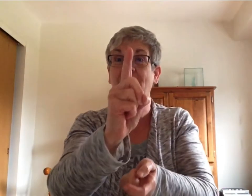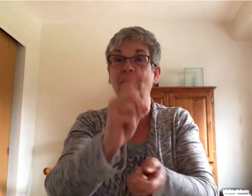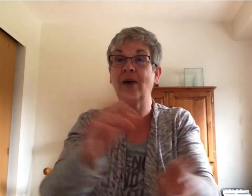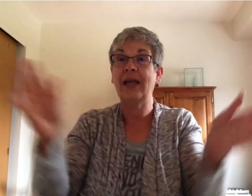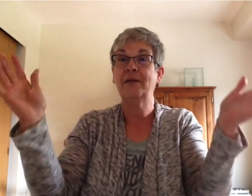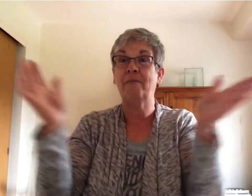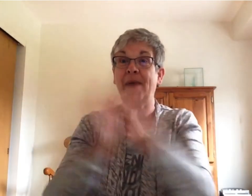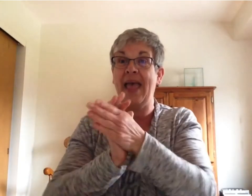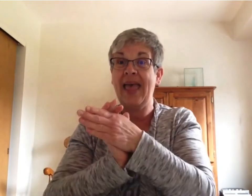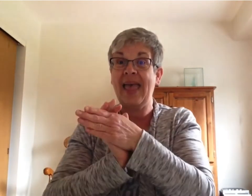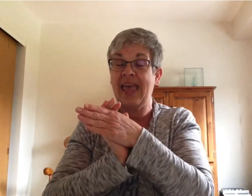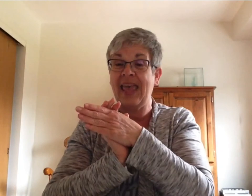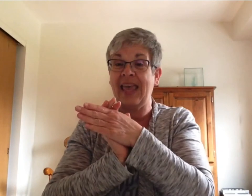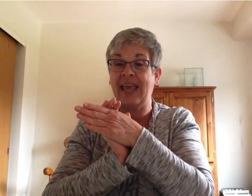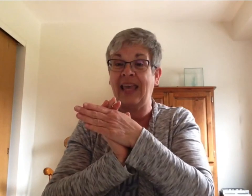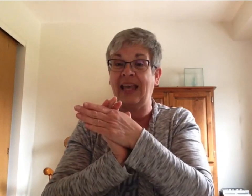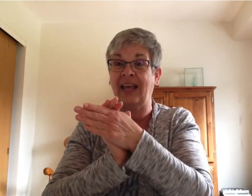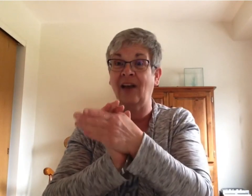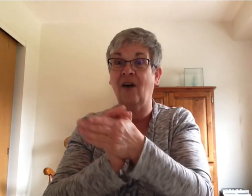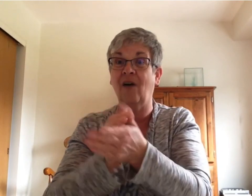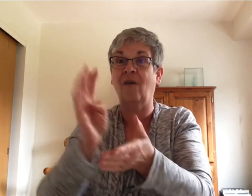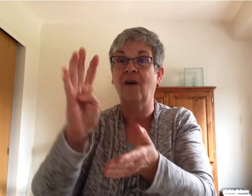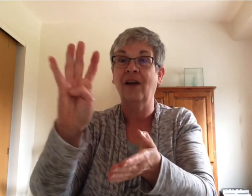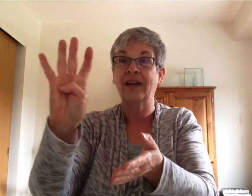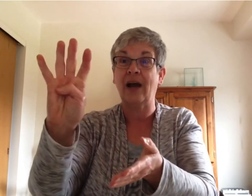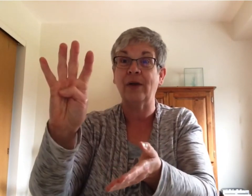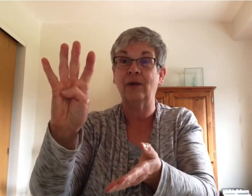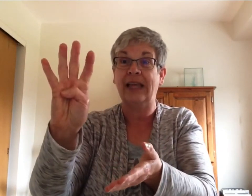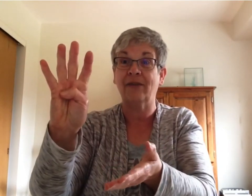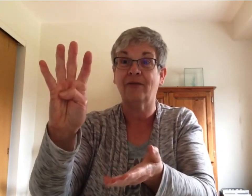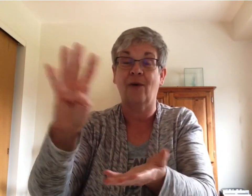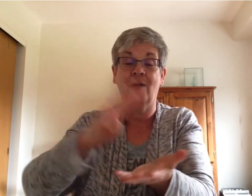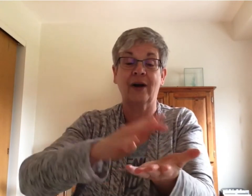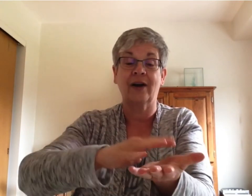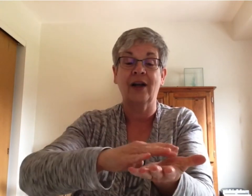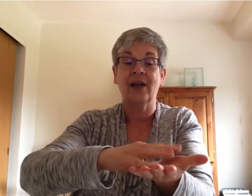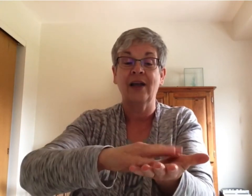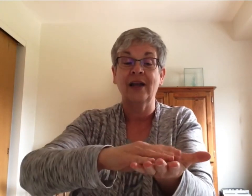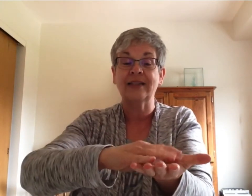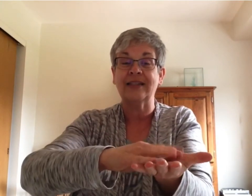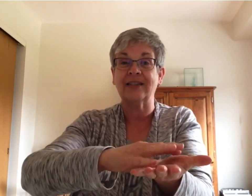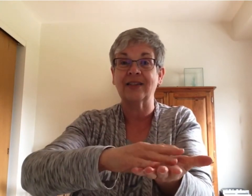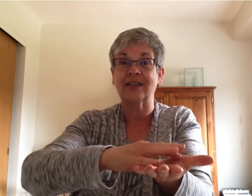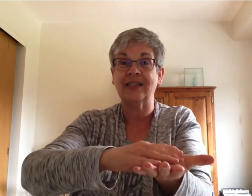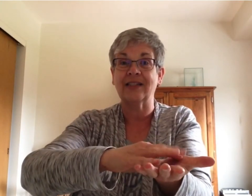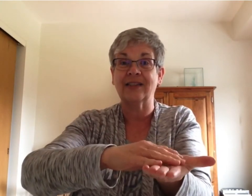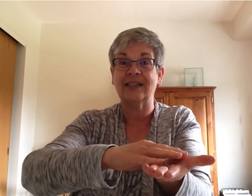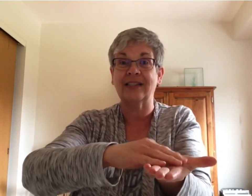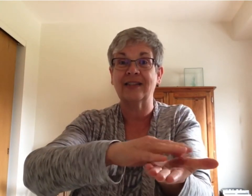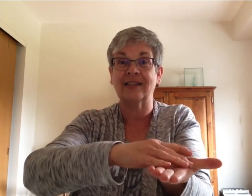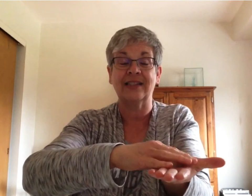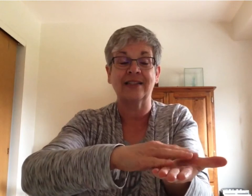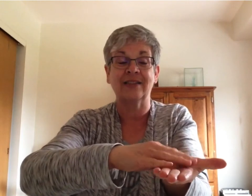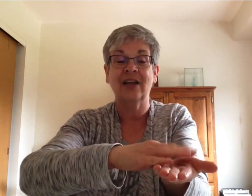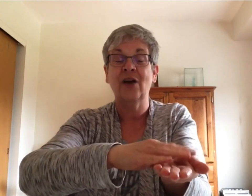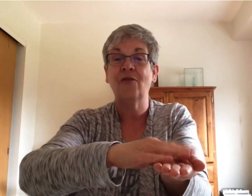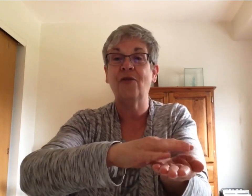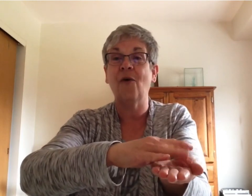went bang. Uh-oh. Now we only have four. Sizzle, sizzle, sizzle, sizzle. Four